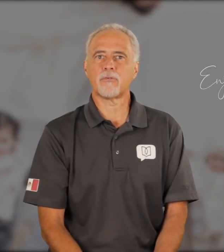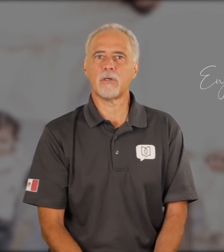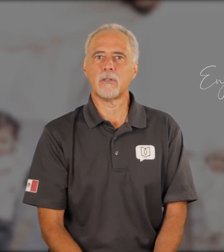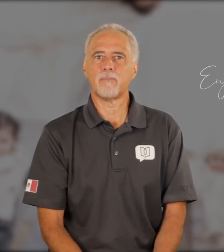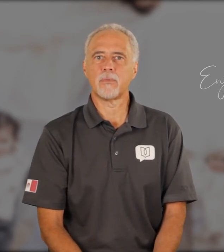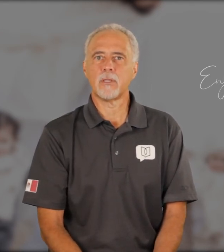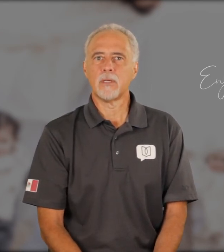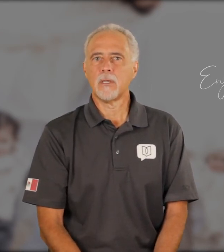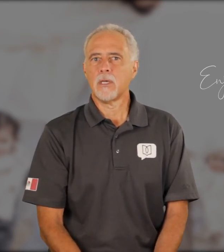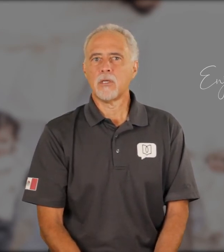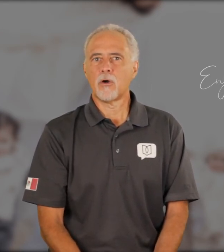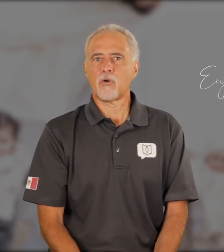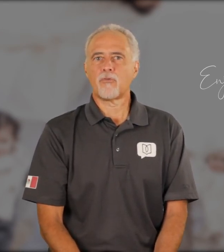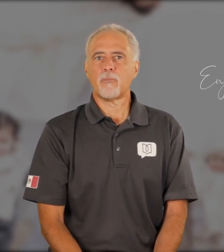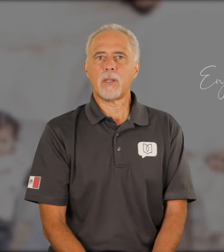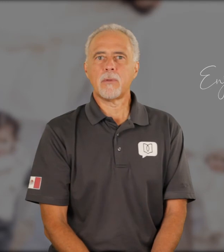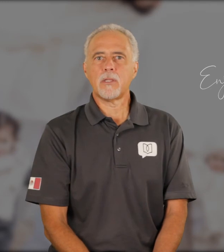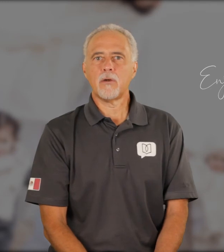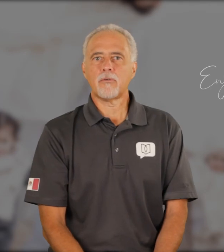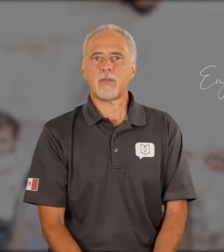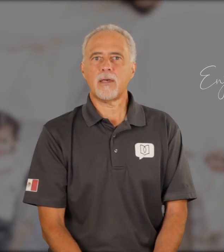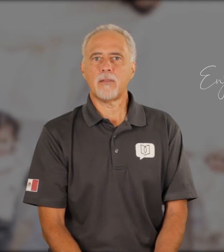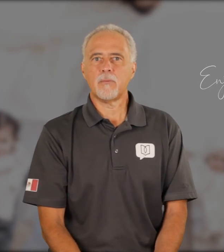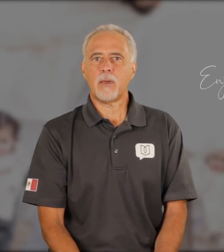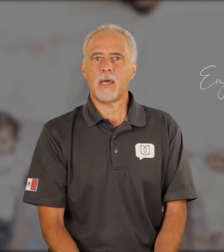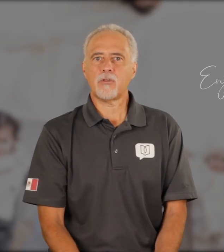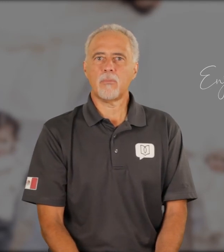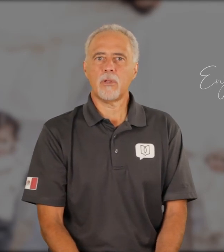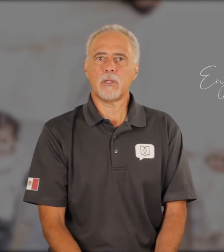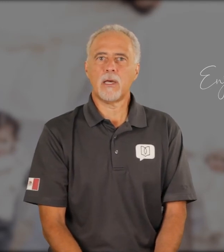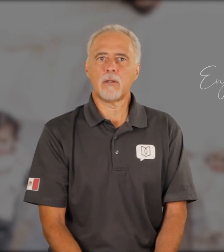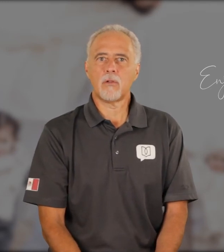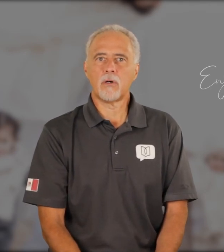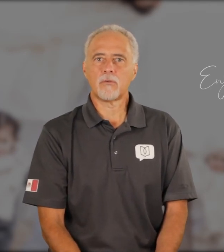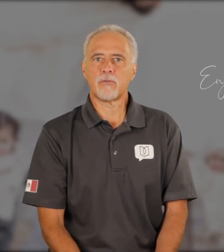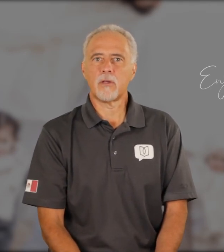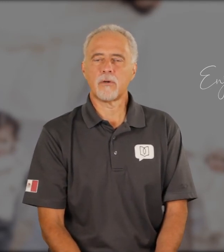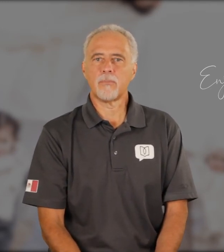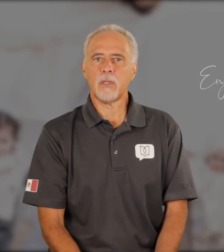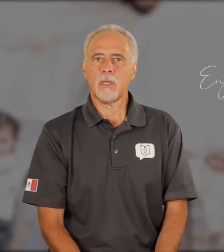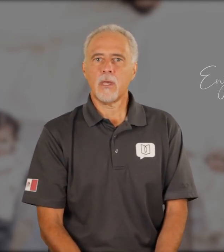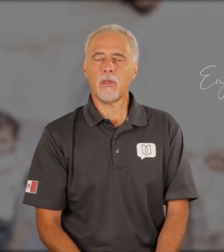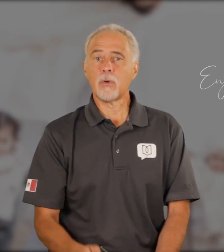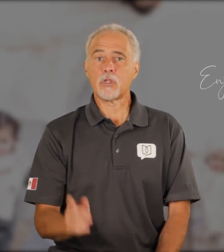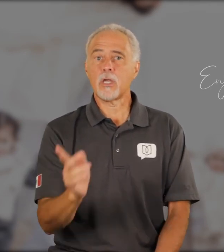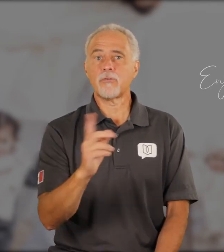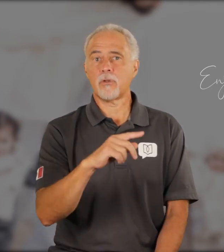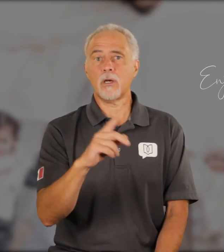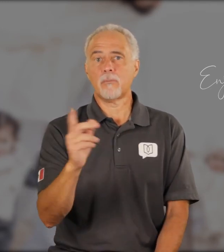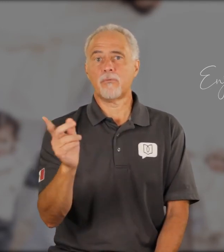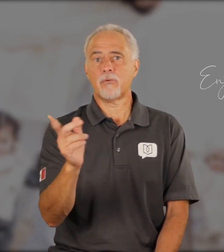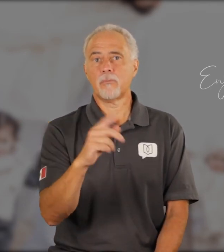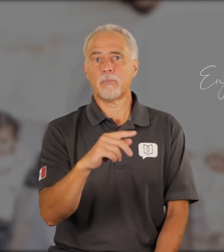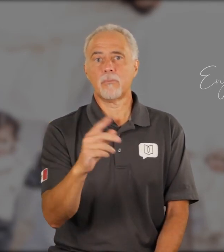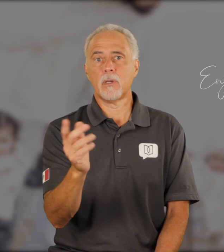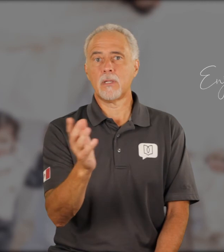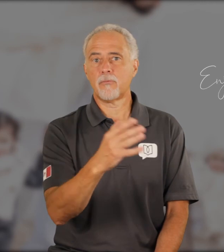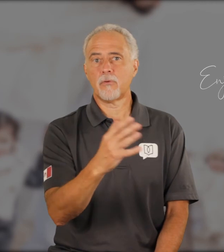sin. You know, our church for many, many years had the Passion Play down at Long Center and then we changed it up from many different